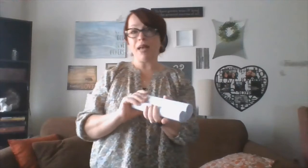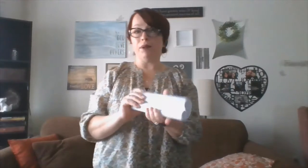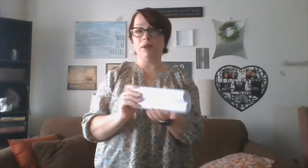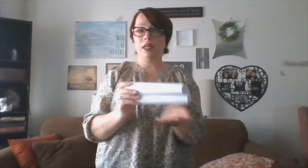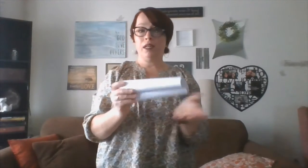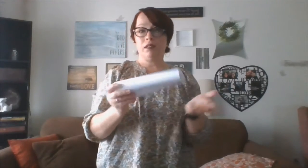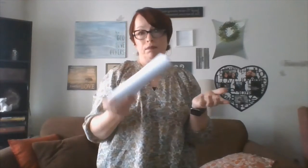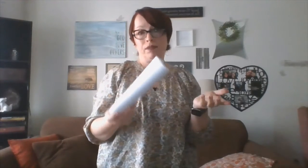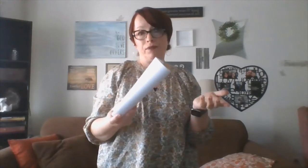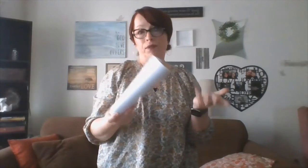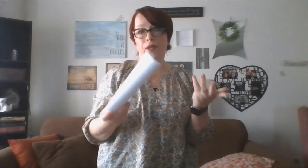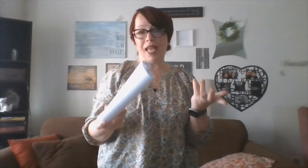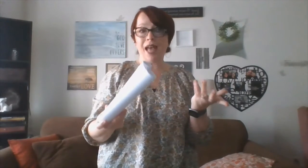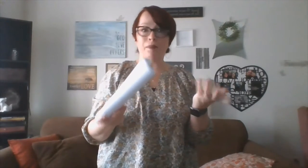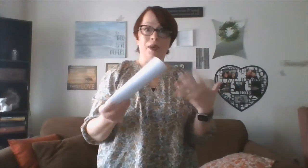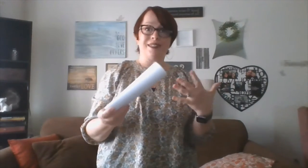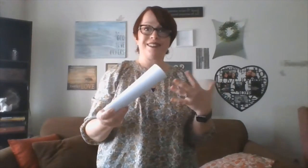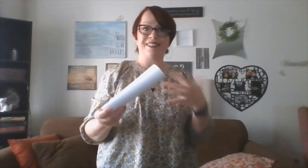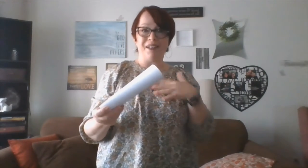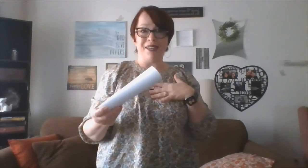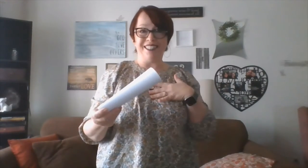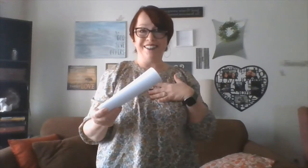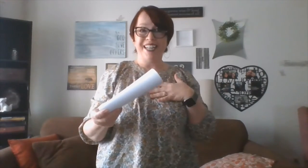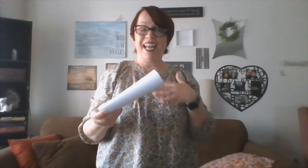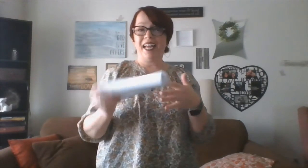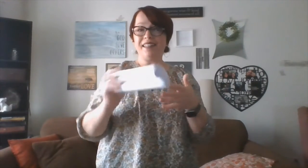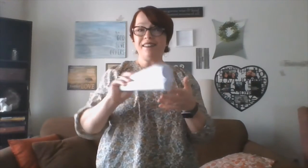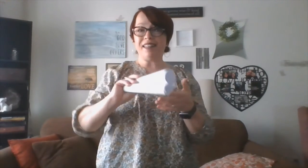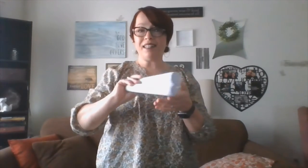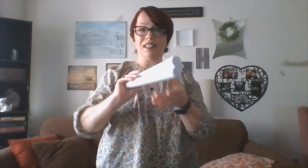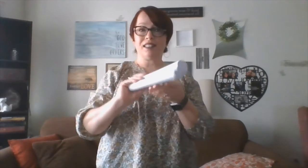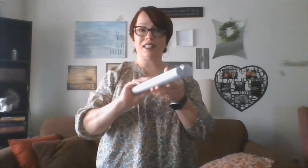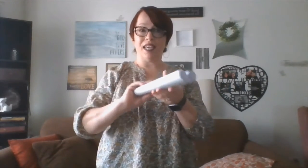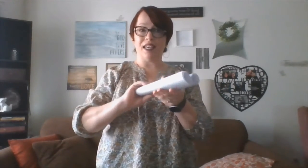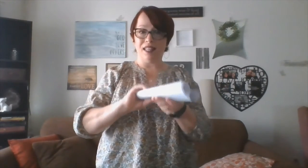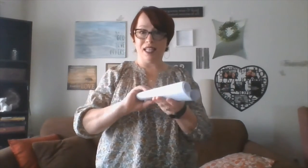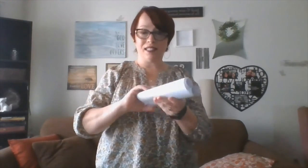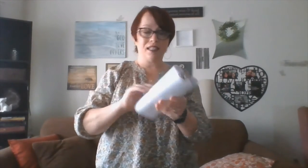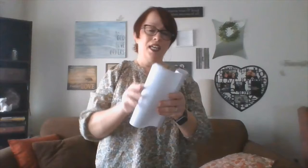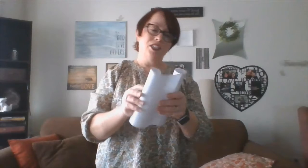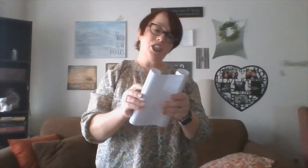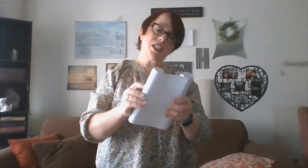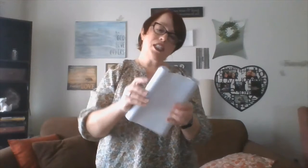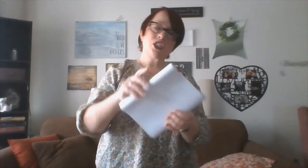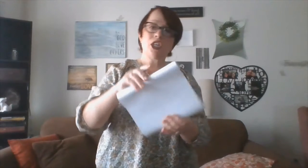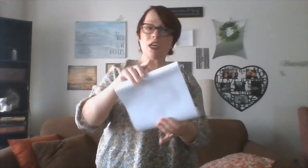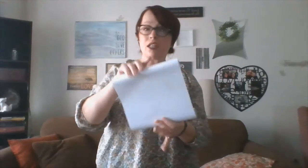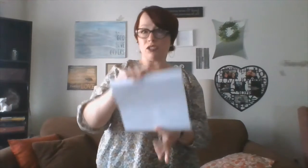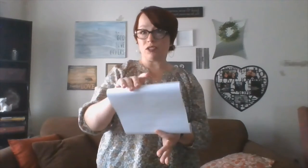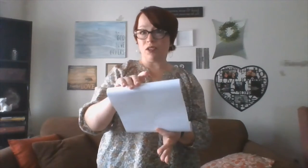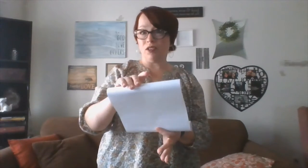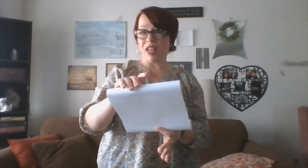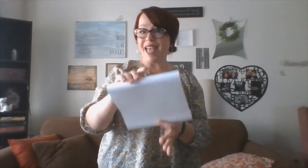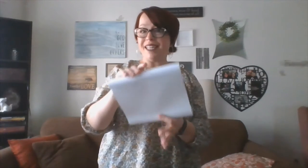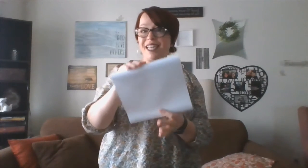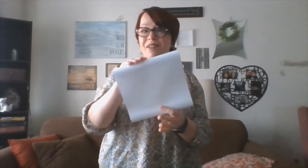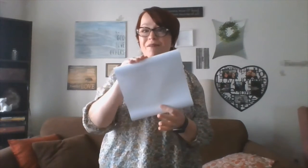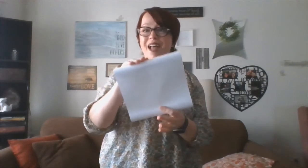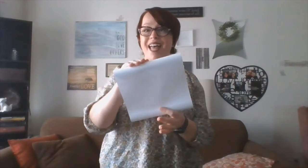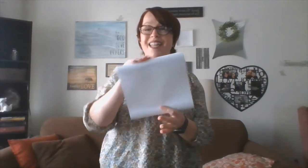Bible before they had books like we do, and they look like this. Jesus took the scroll, and he read